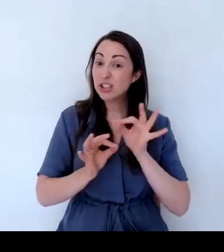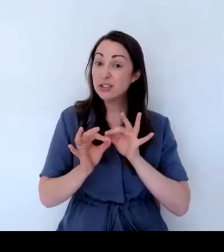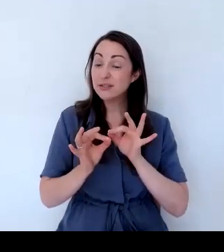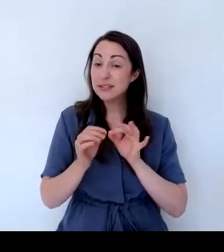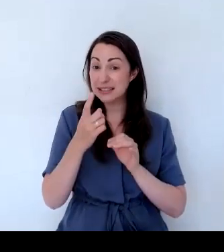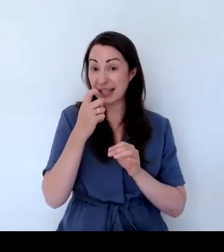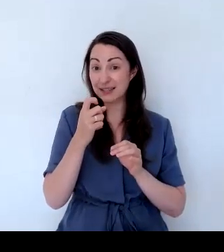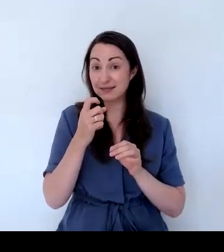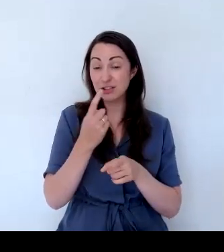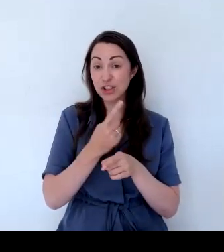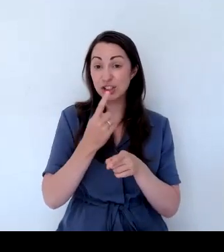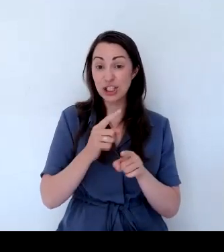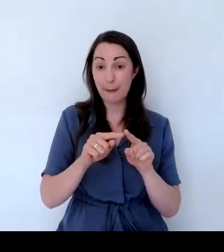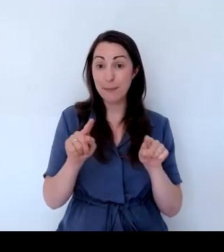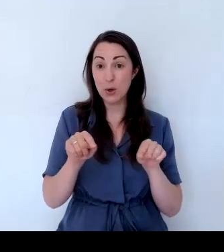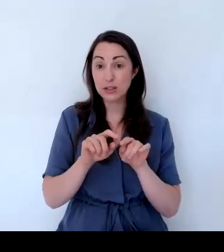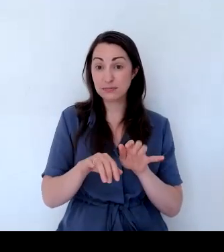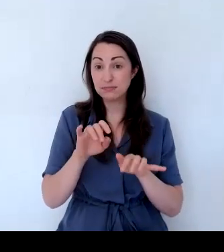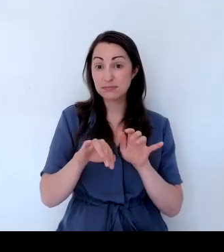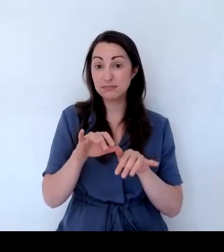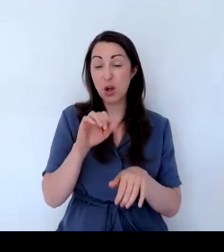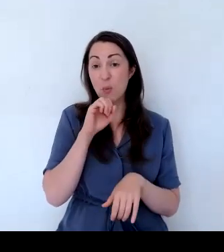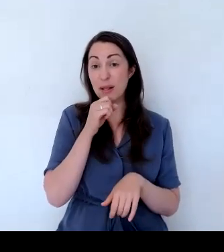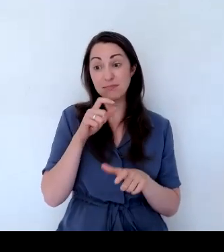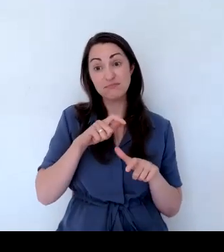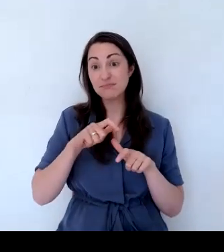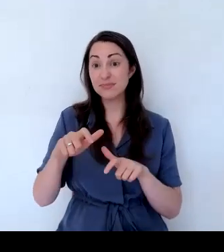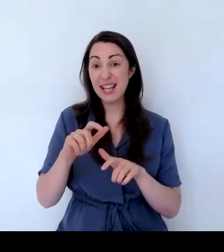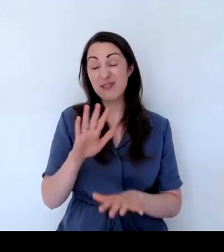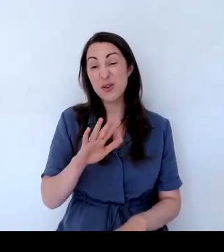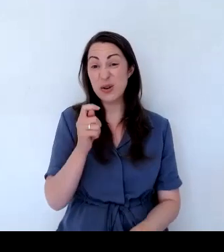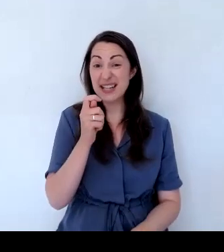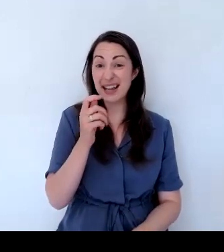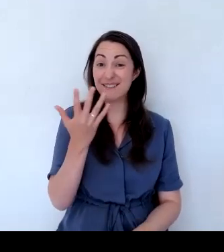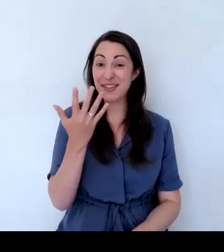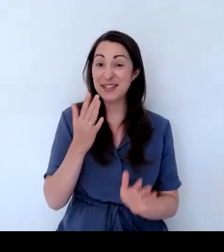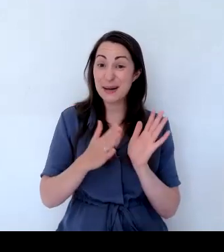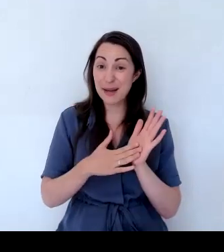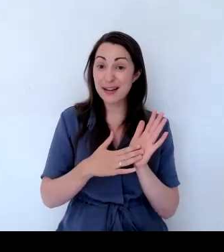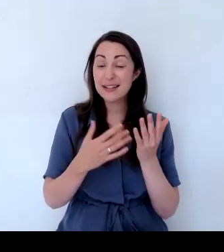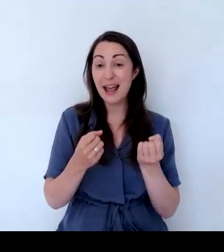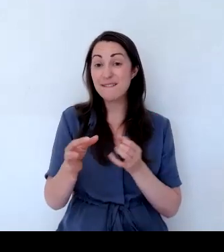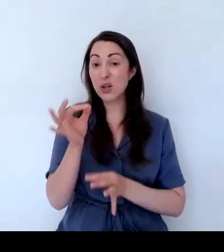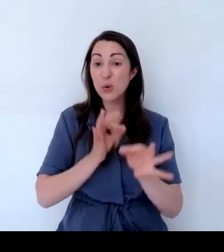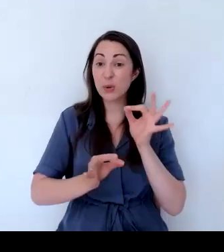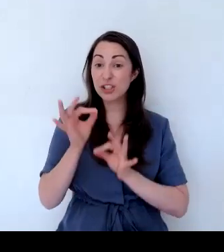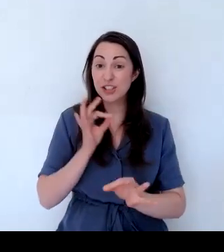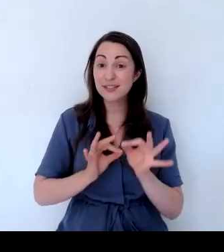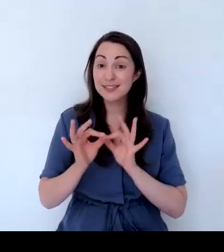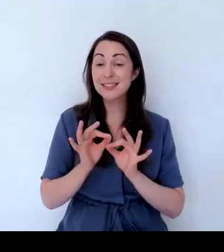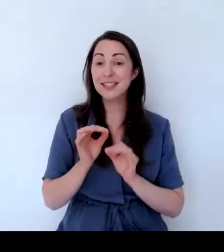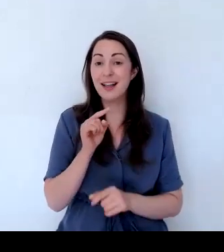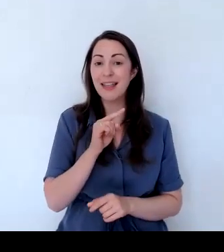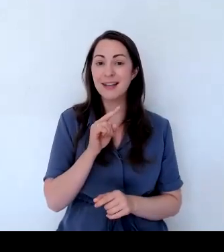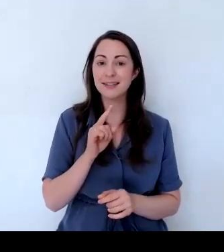now. I'll be here for the next 10 or 15 minutes. If you want to ask any questions, Lucy will give me the questions